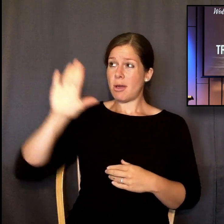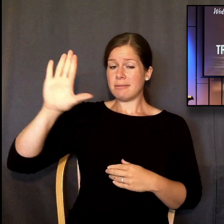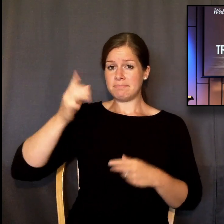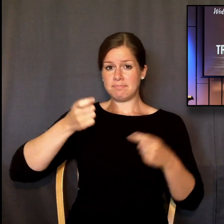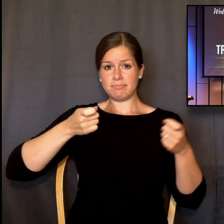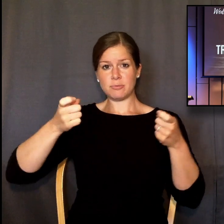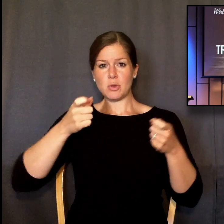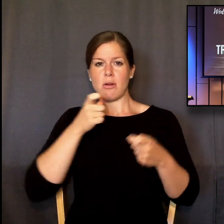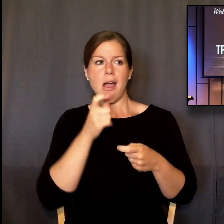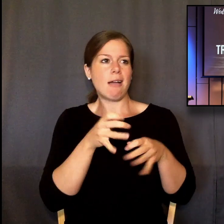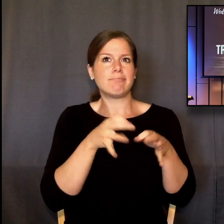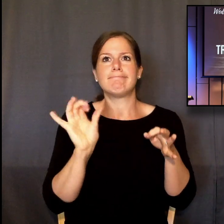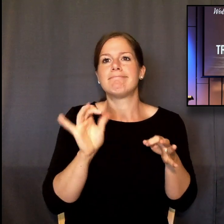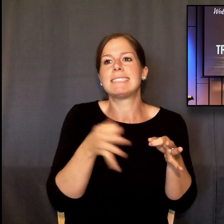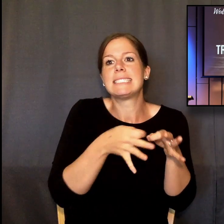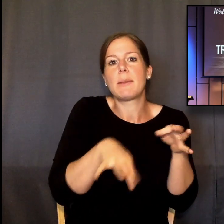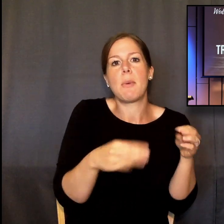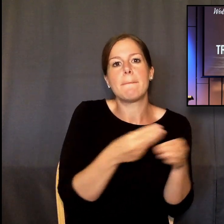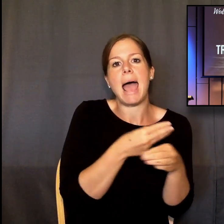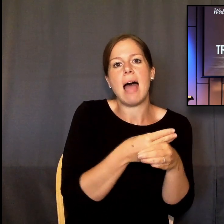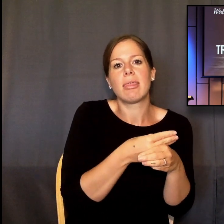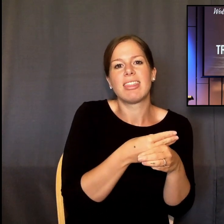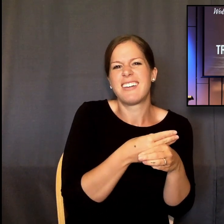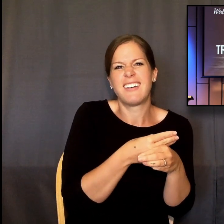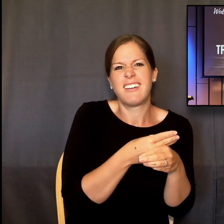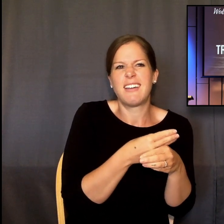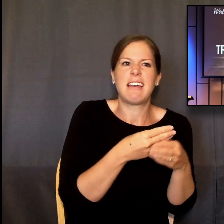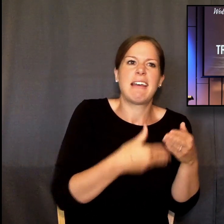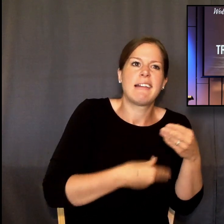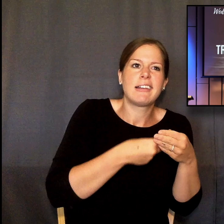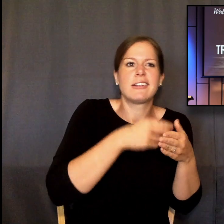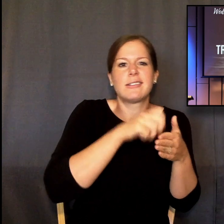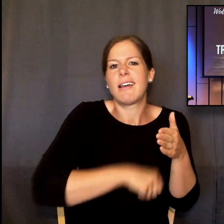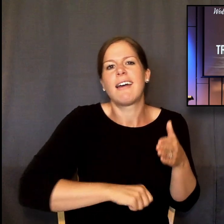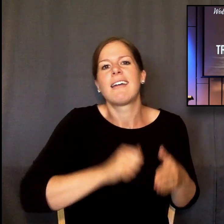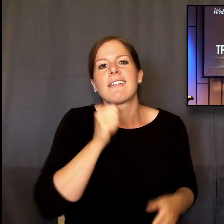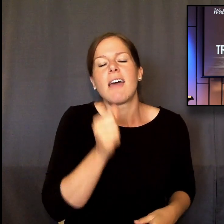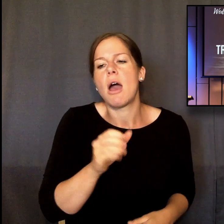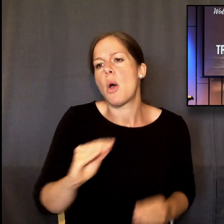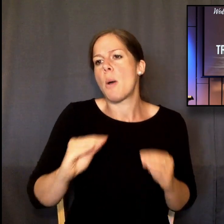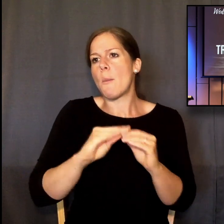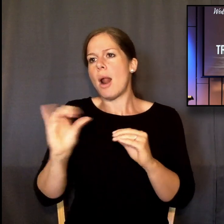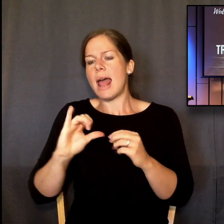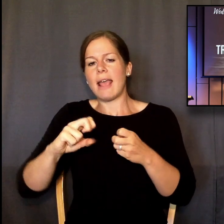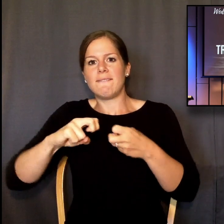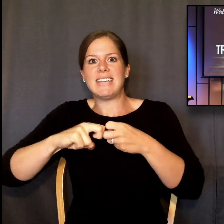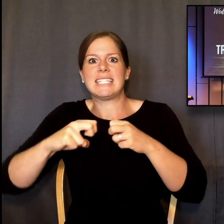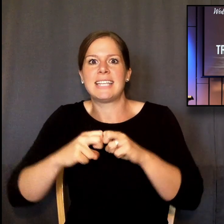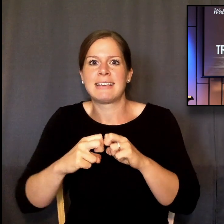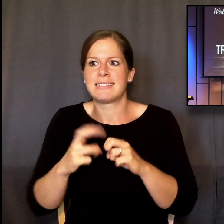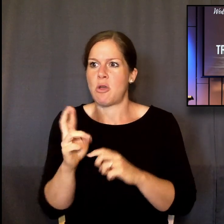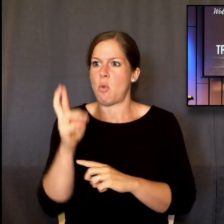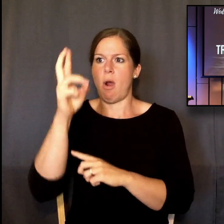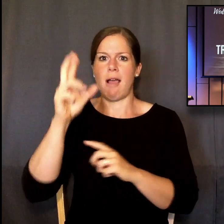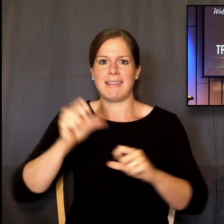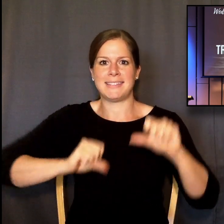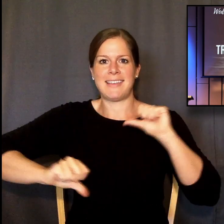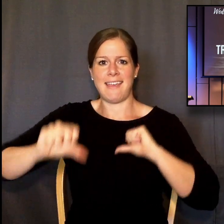control isn't like addition and subtraction. It's more theoretical physics, abstract mathematics with a side of rocket science.